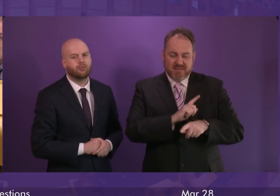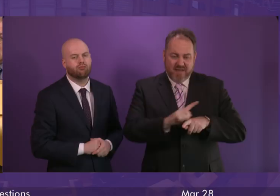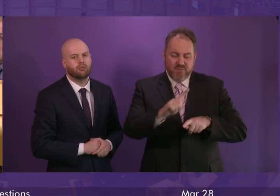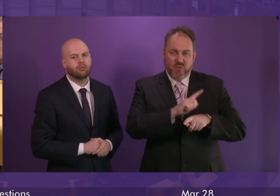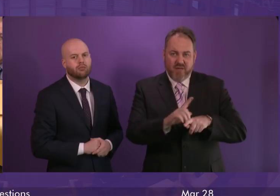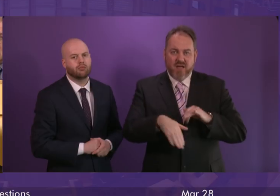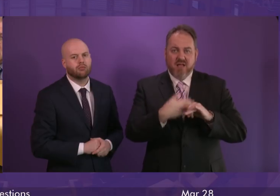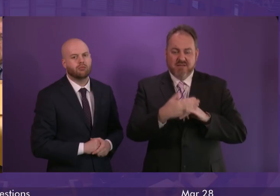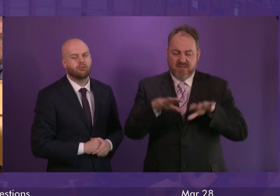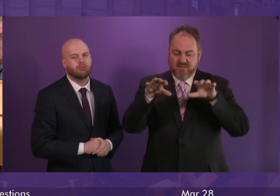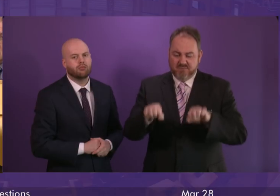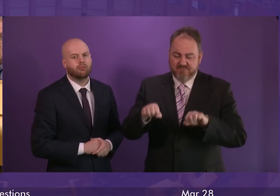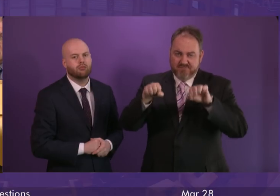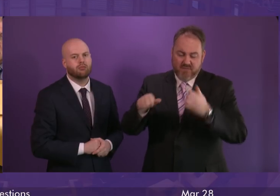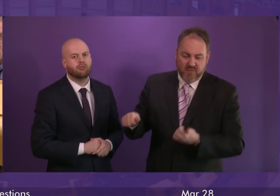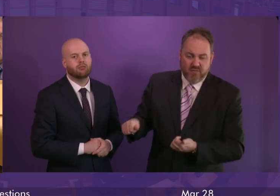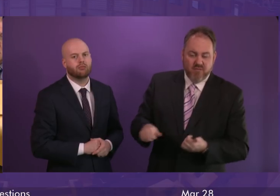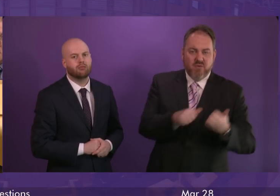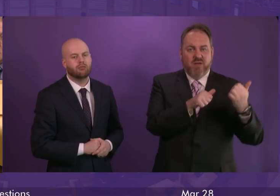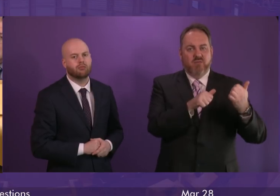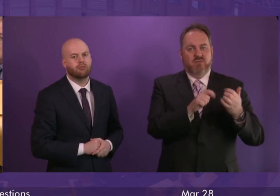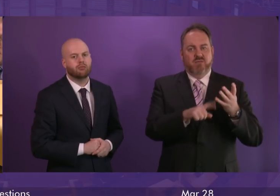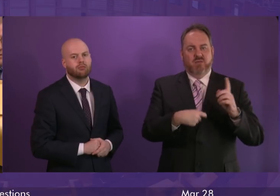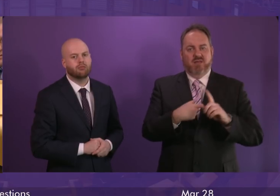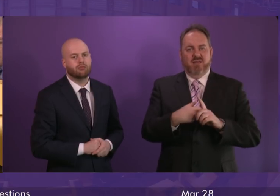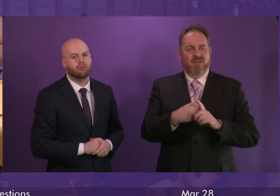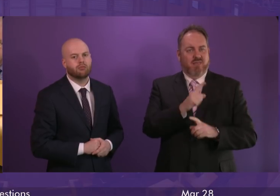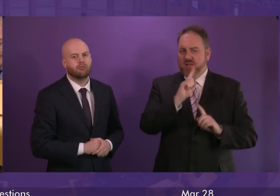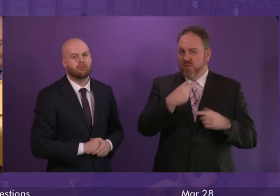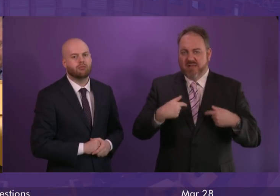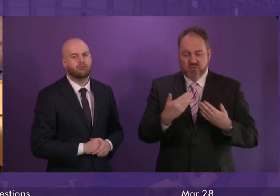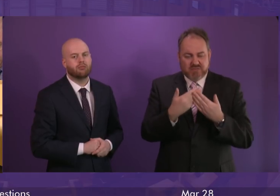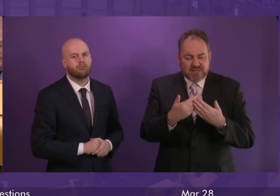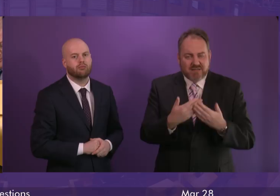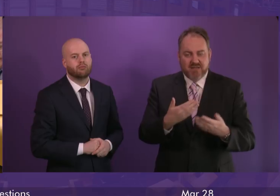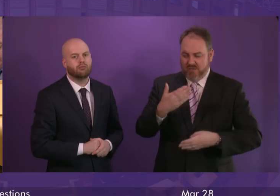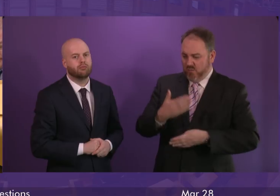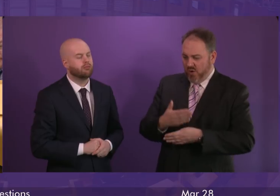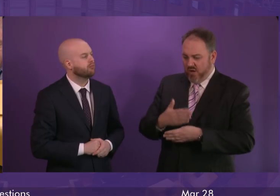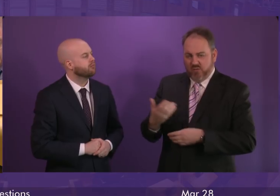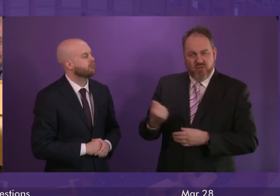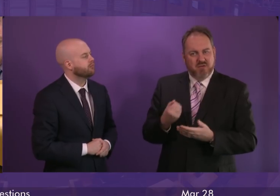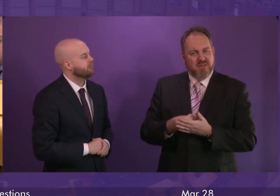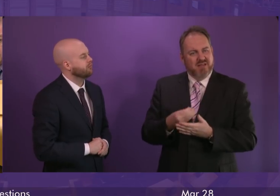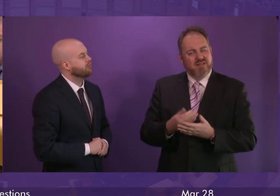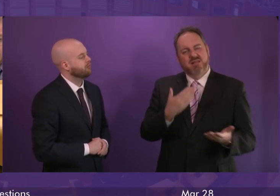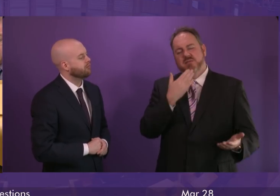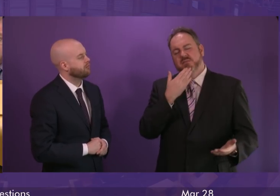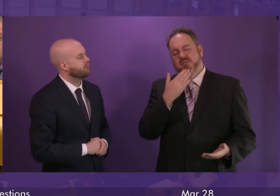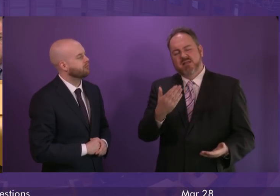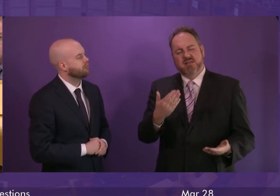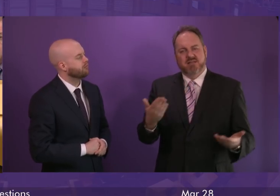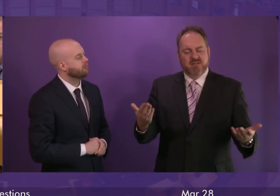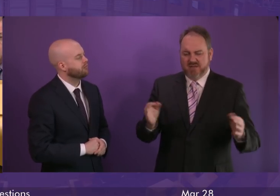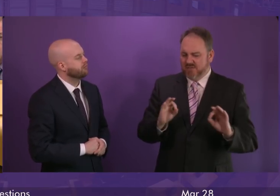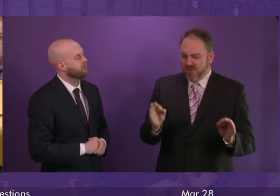deportation and are unable to work, study or make money for themselves. Can I therefore ask the First Minister, in the absence of any fast